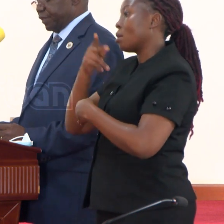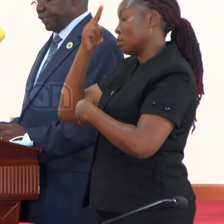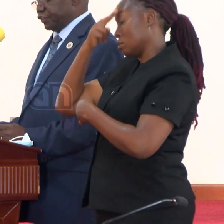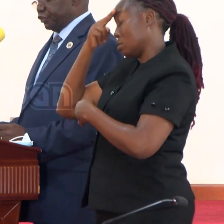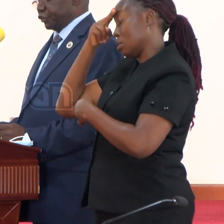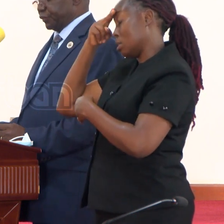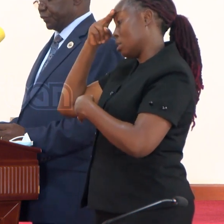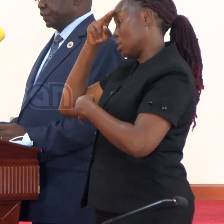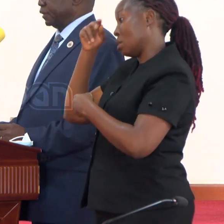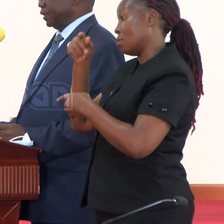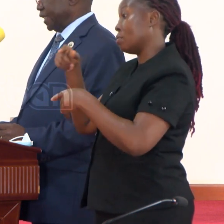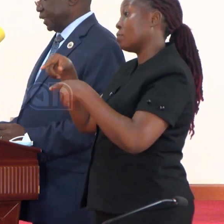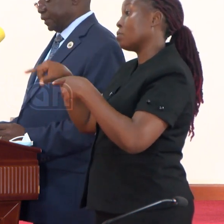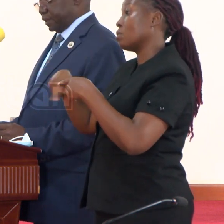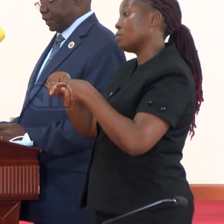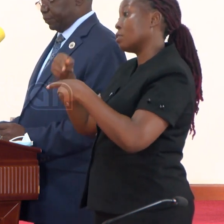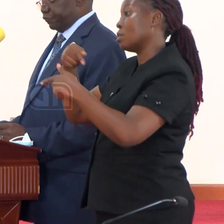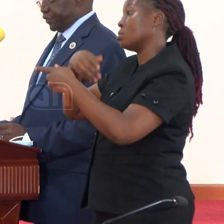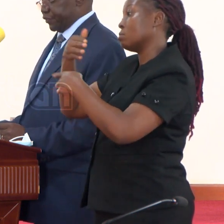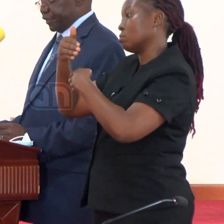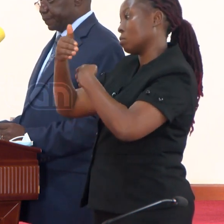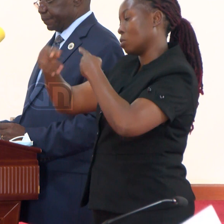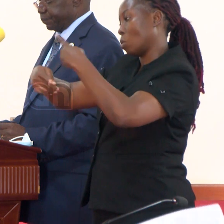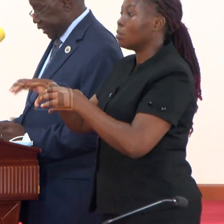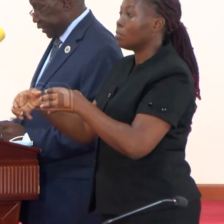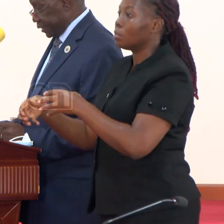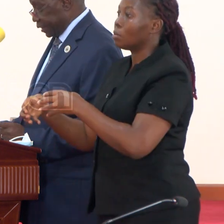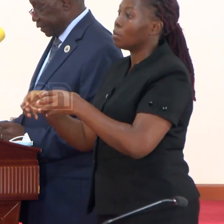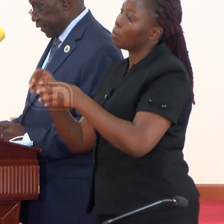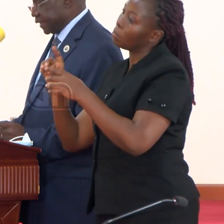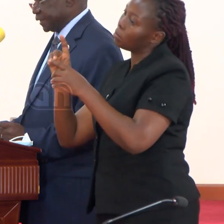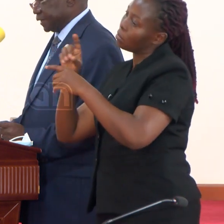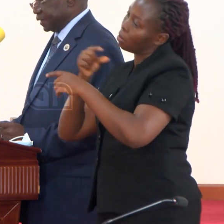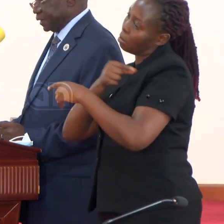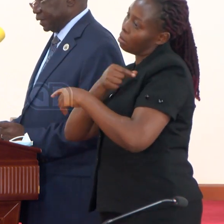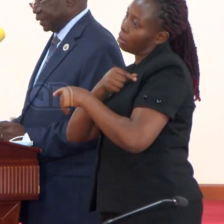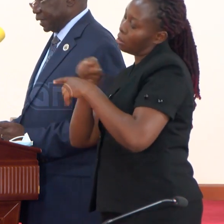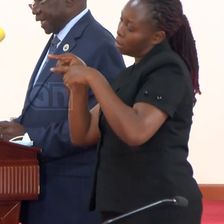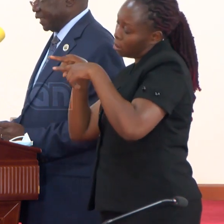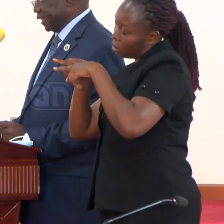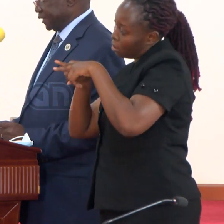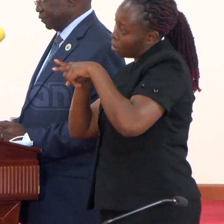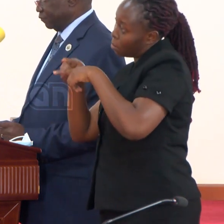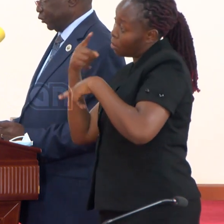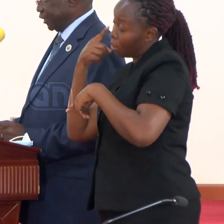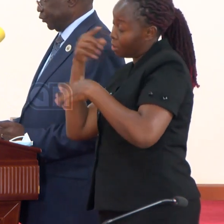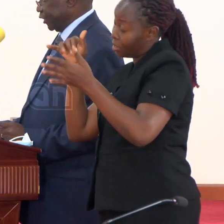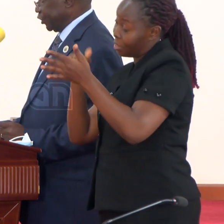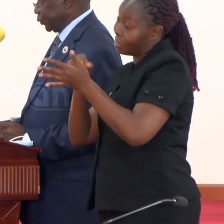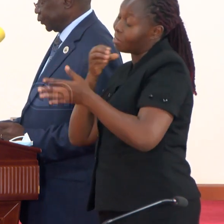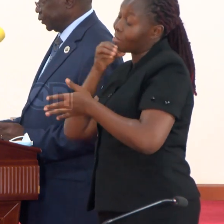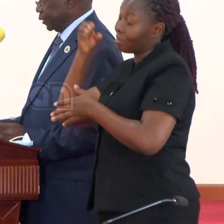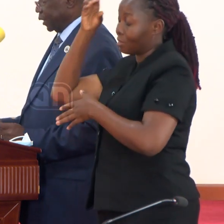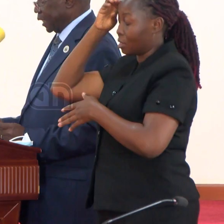post-primary institutions than in the previous year. According to Odong, the subjects of Social Studies and Religious